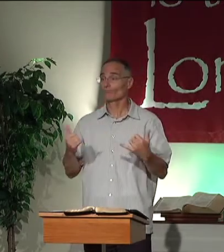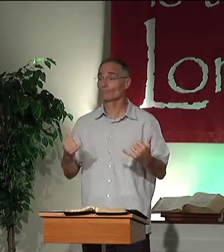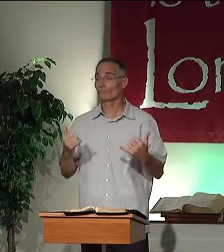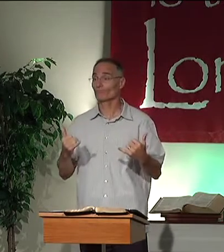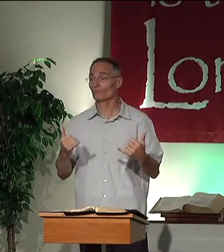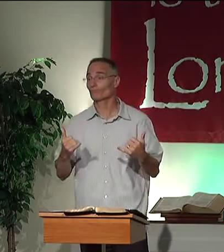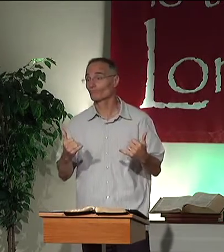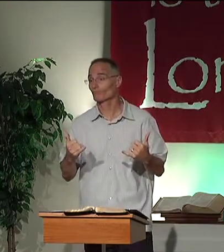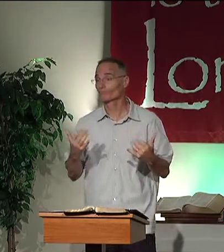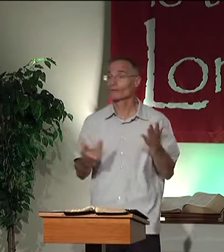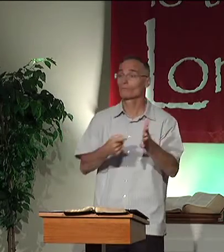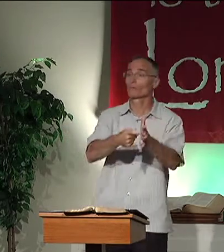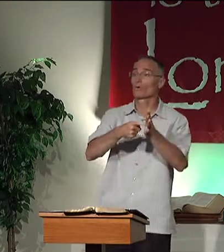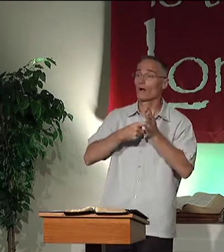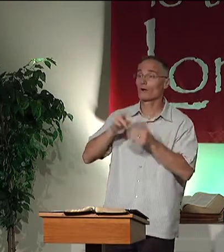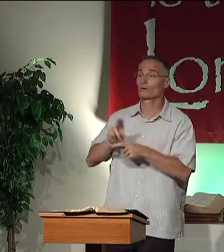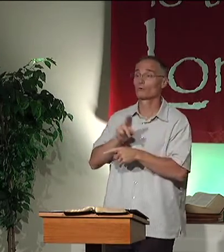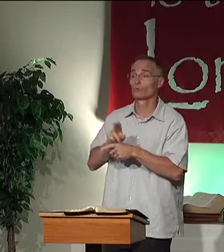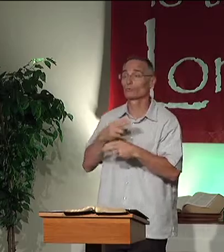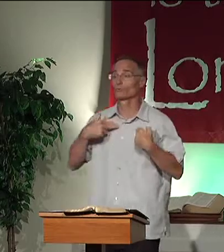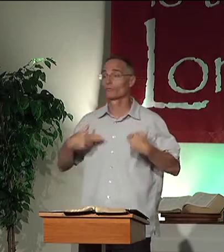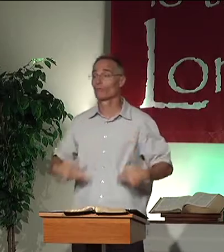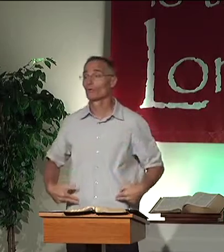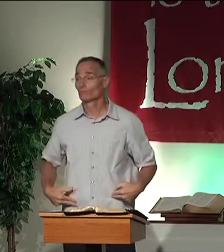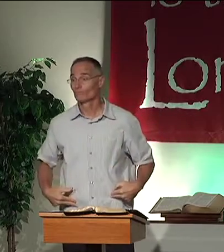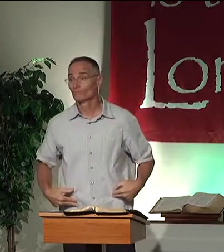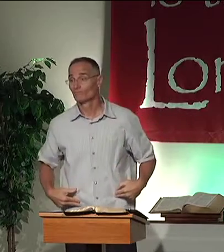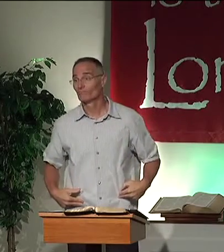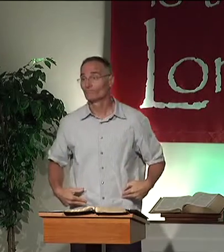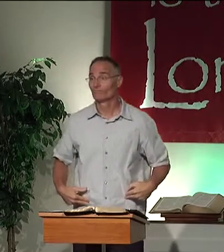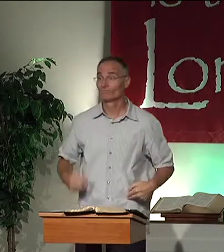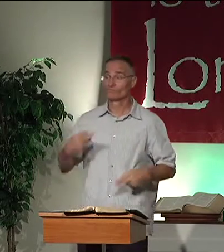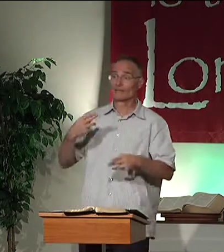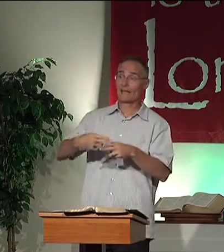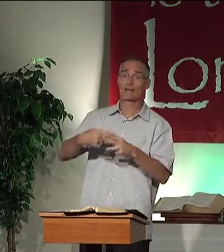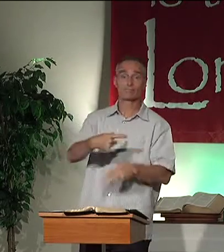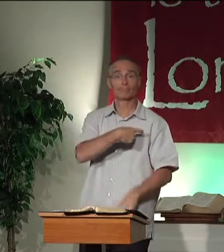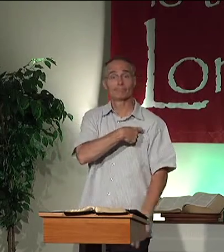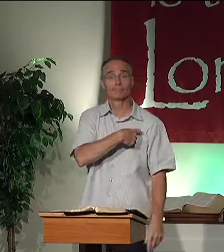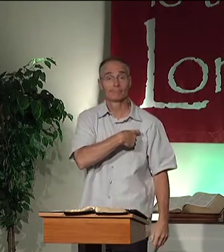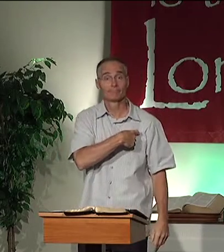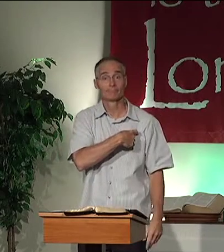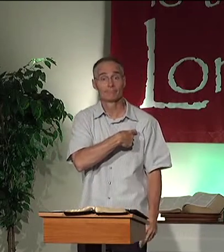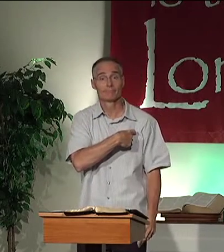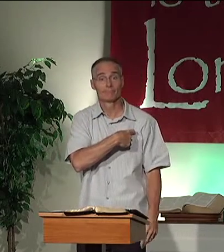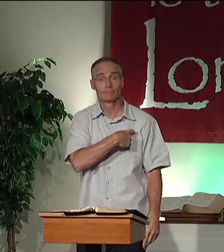part-time during the summer now. And they might be required to wear a uniform with their name badge.